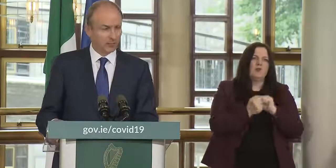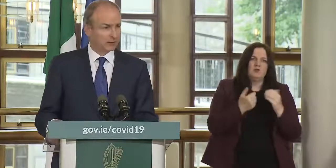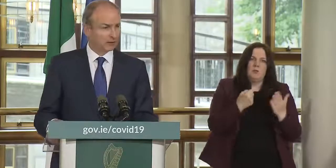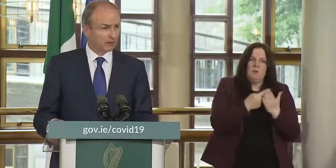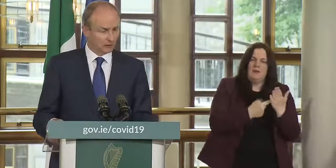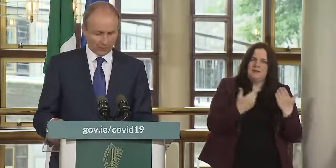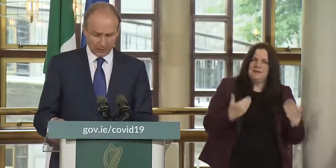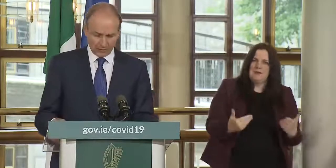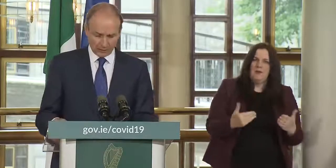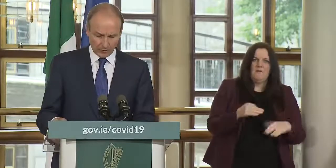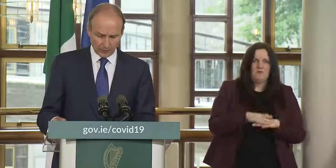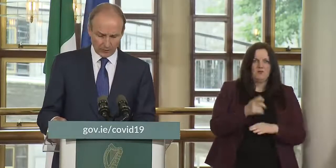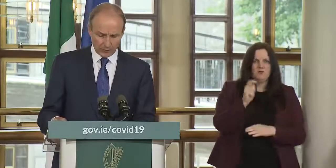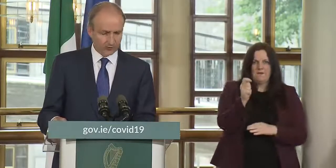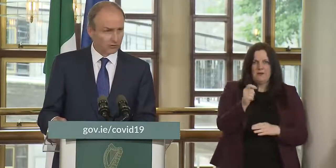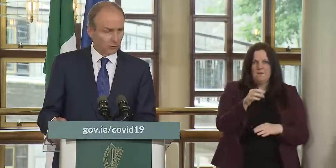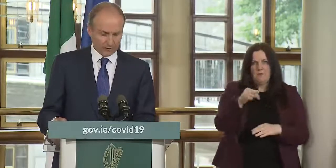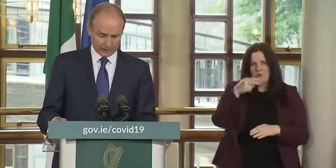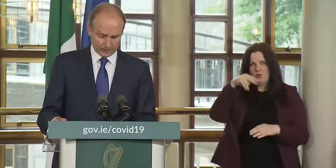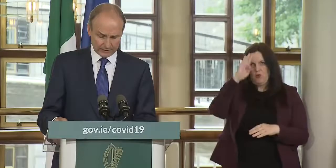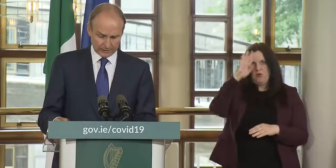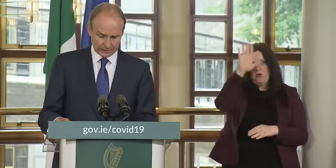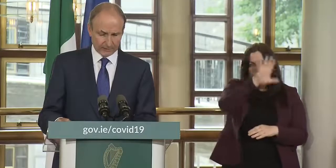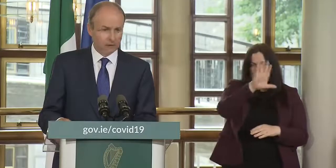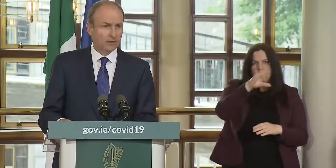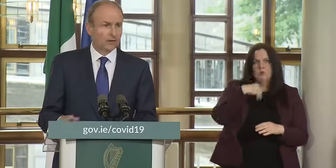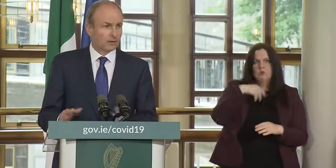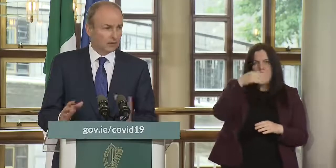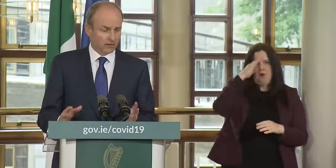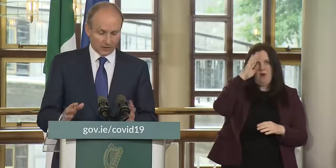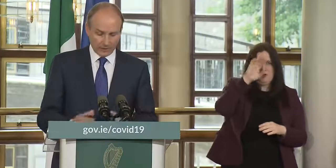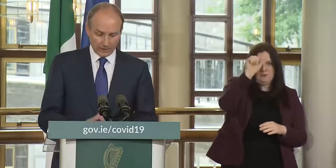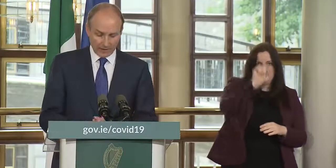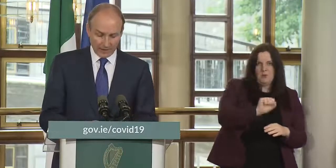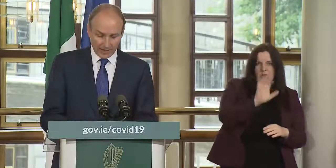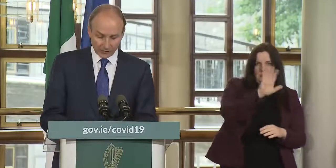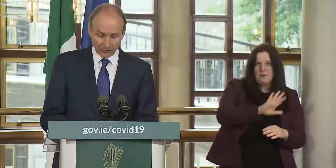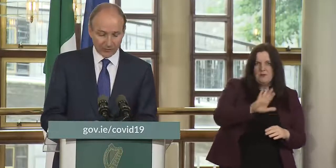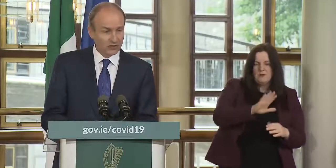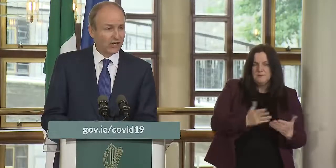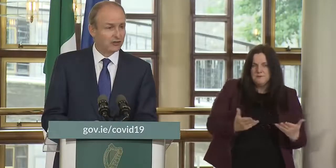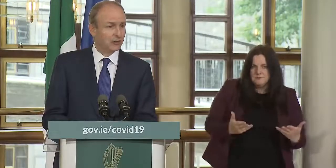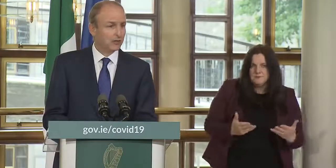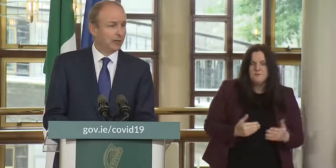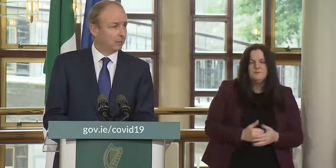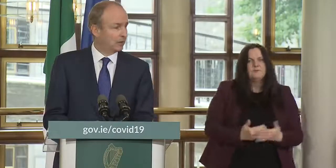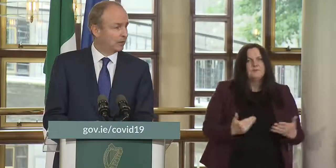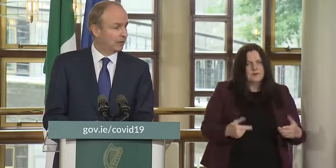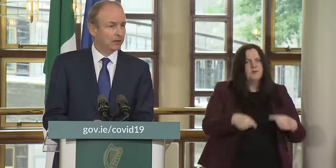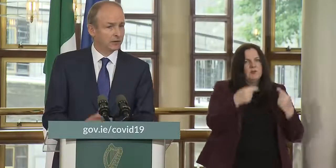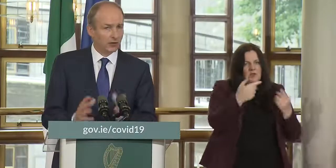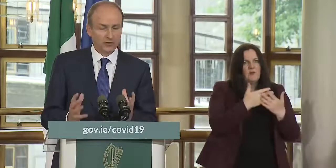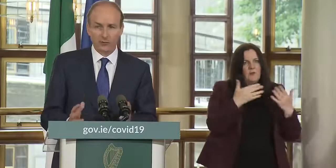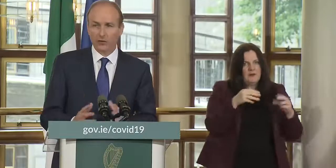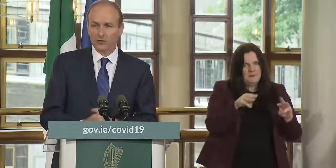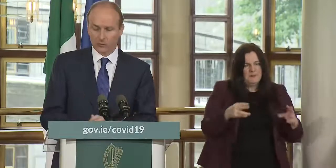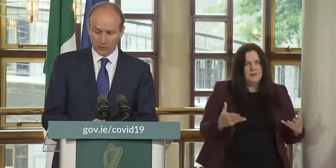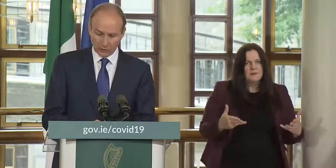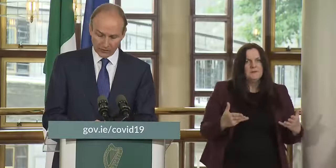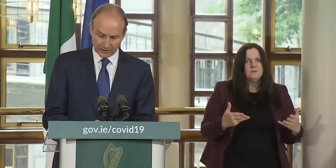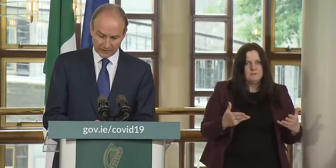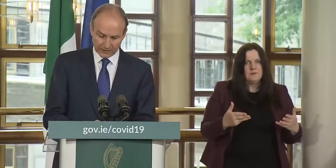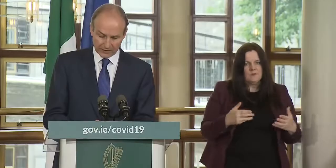in respect of travel from northern ireland to ireland this has been very challenging for many people the entire